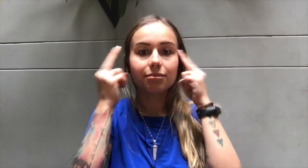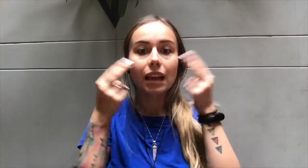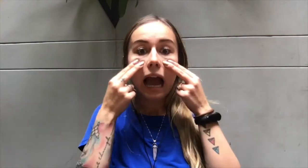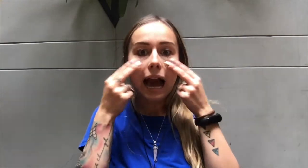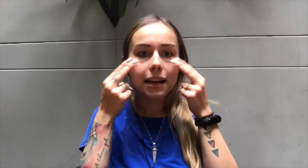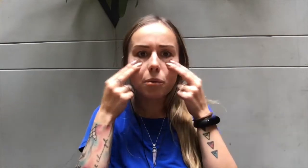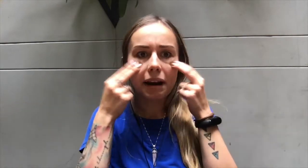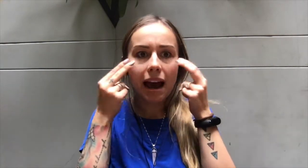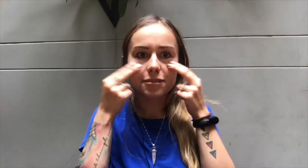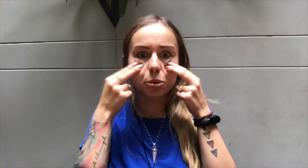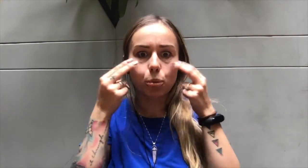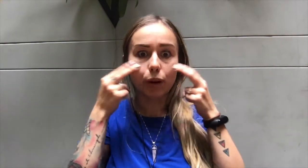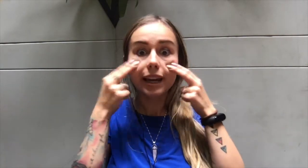I didn't want to have to wait.